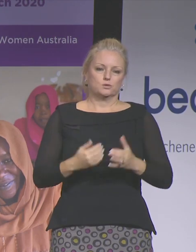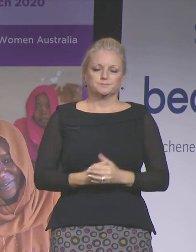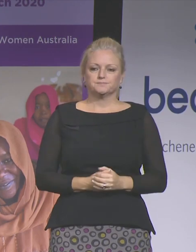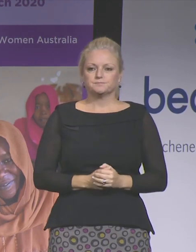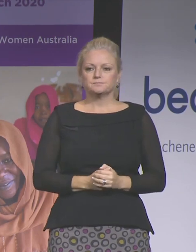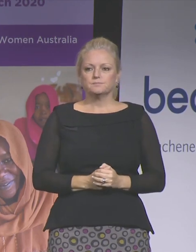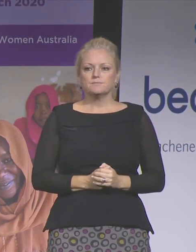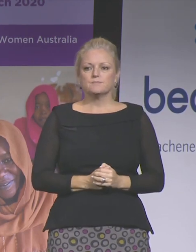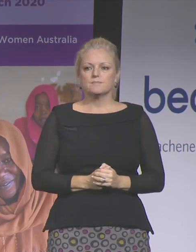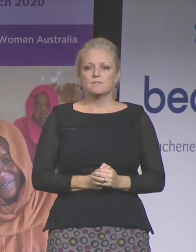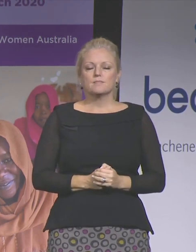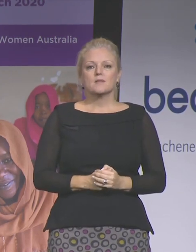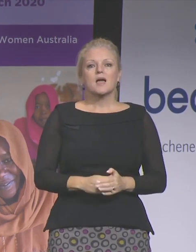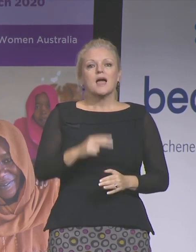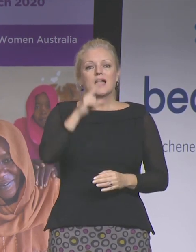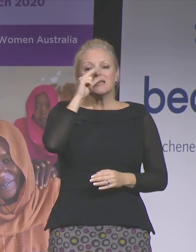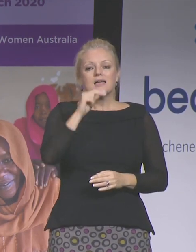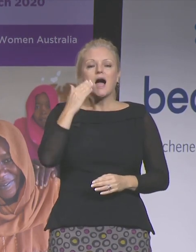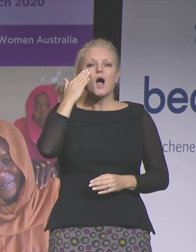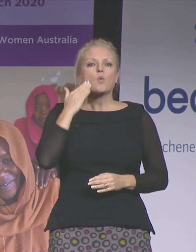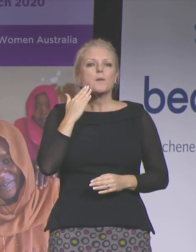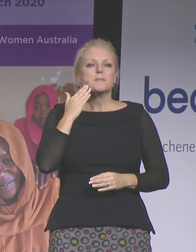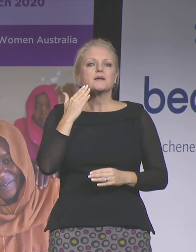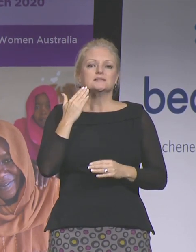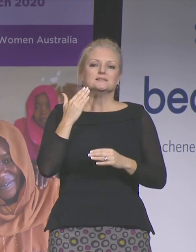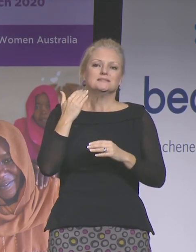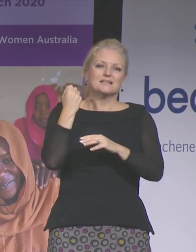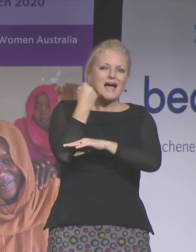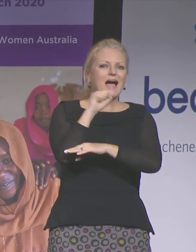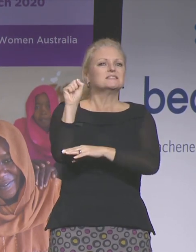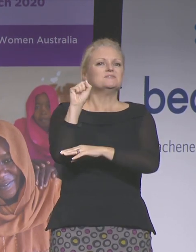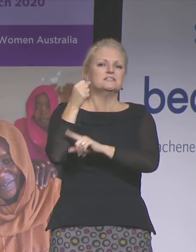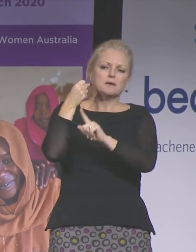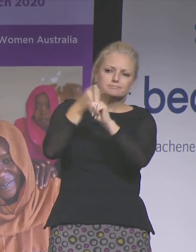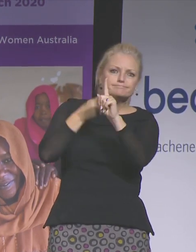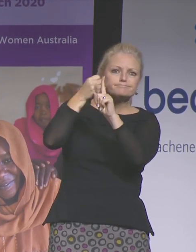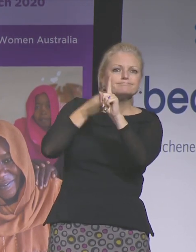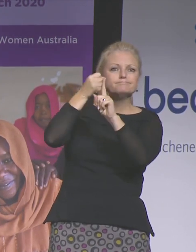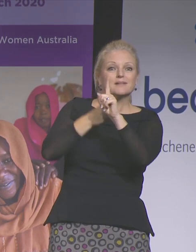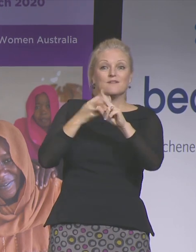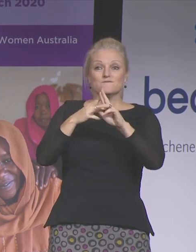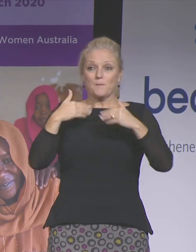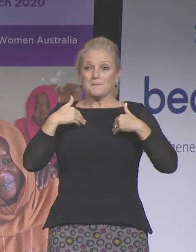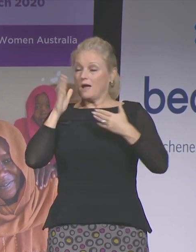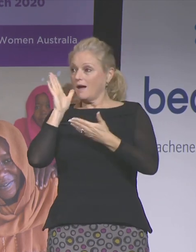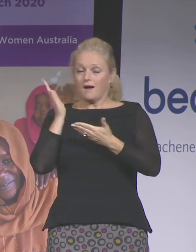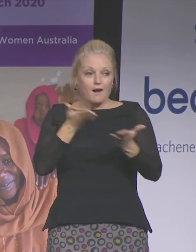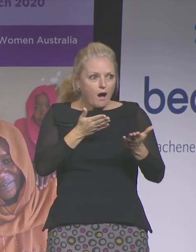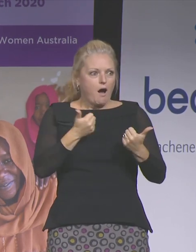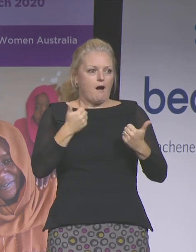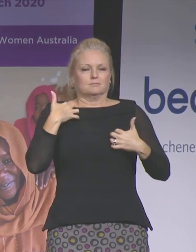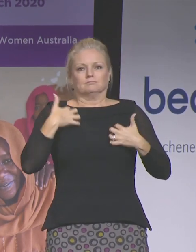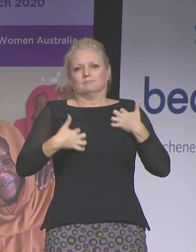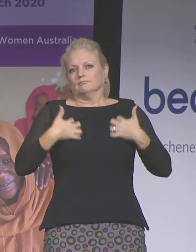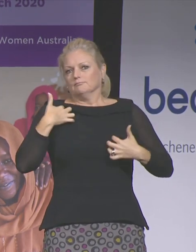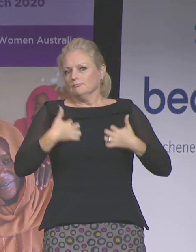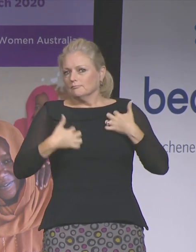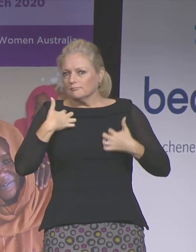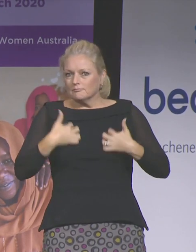Young women's growing activism is such a shining light in an otherwise dimming world.